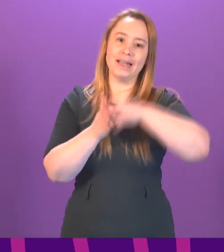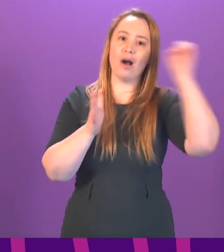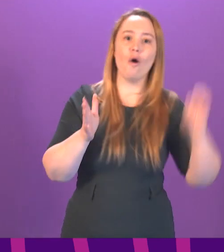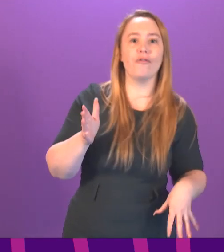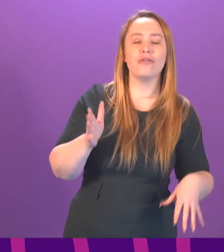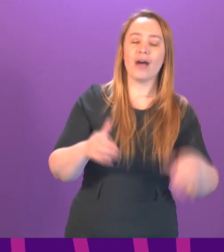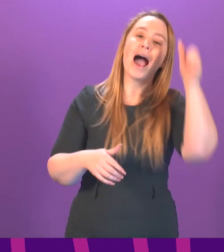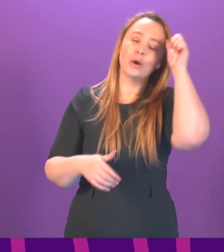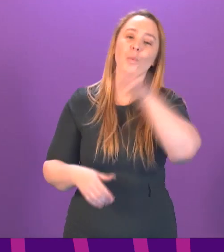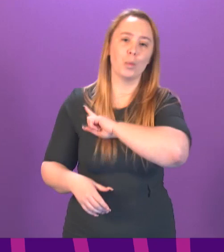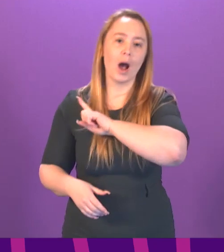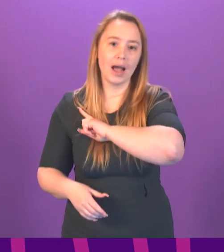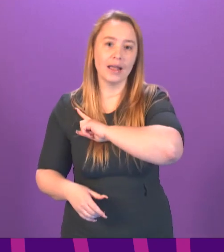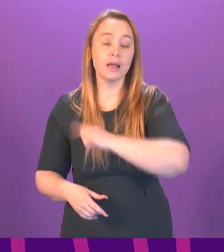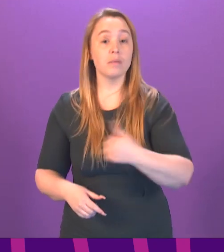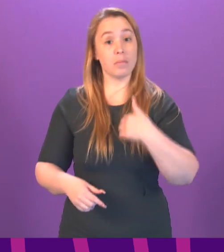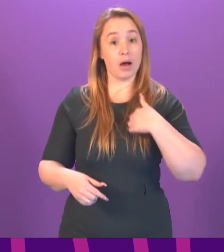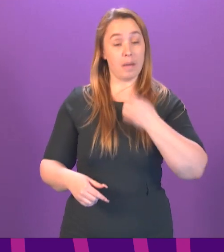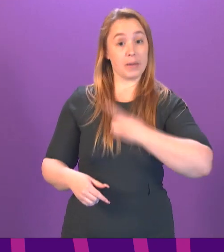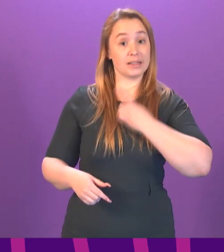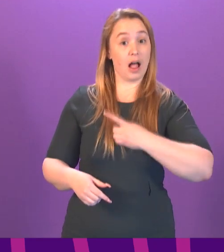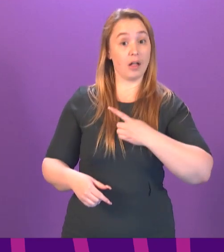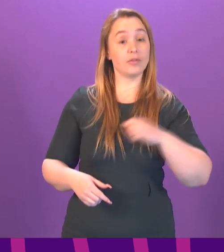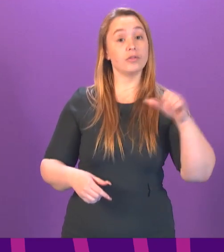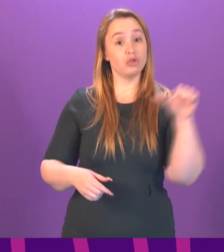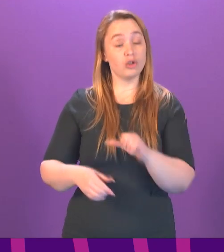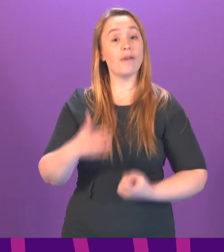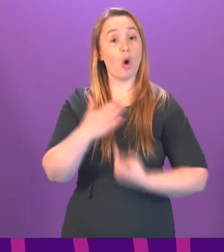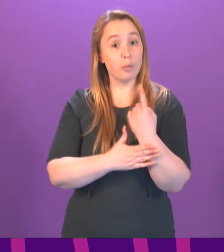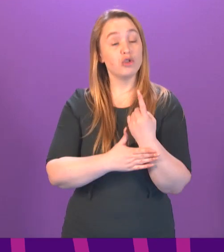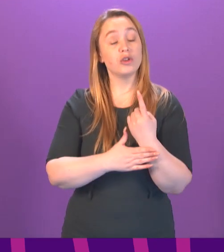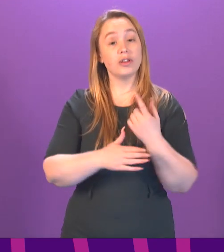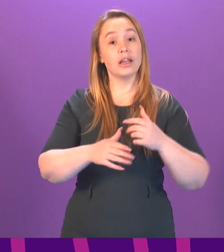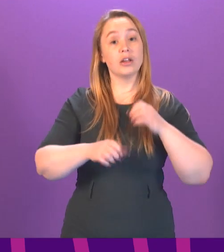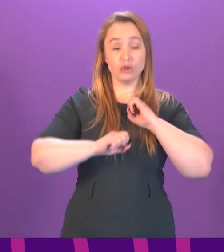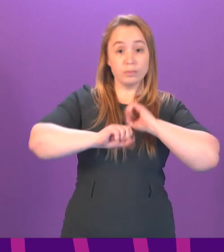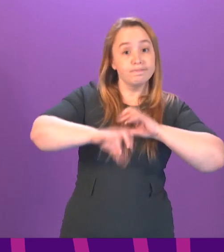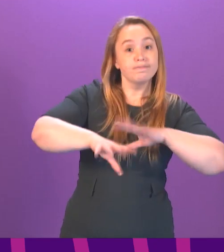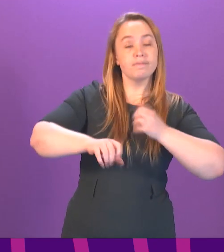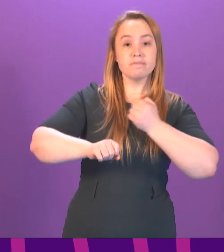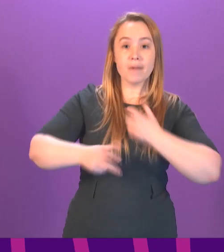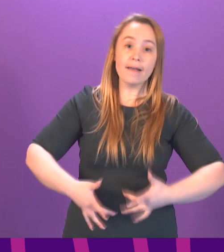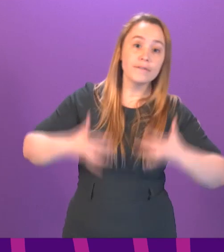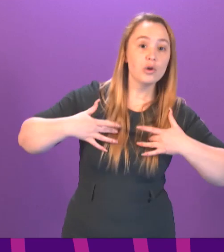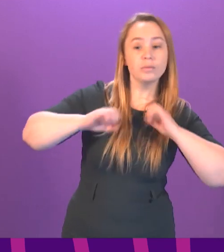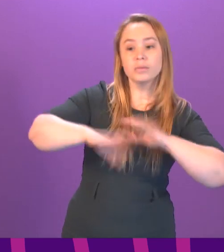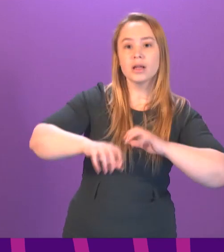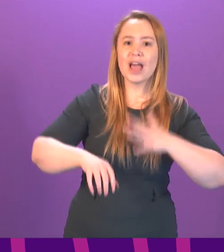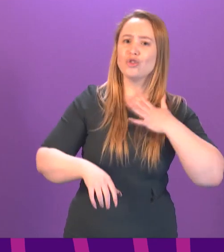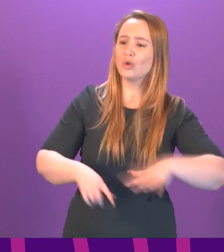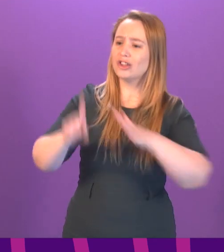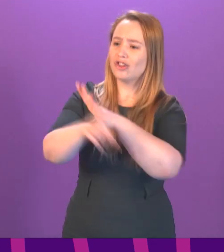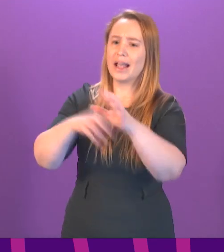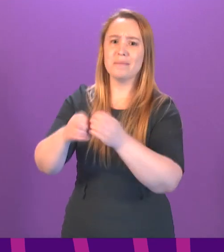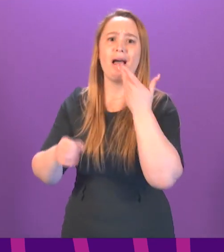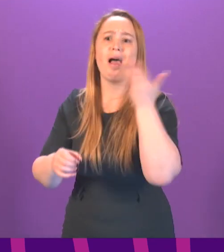illusions about that. But I, just like everybody else, I'm entitled to due process. And I don't need, I don't need lectures from Jackie